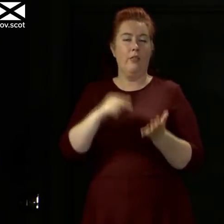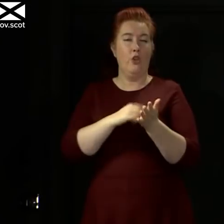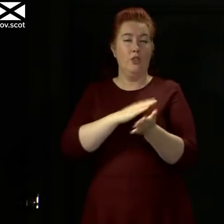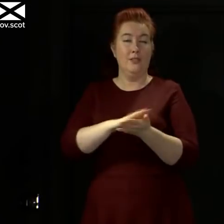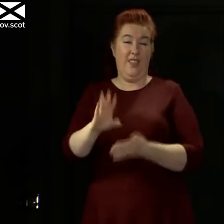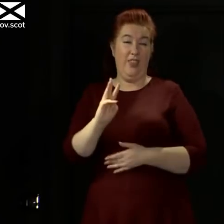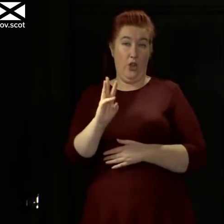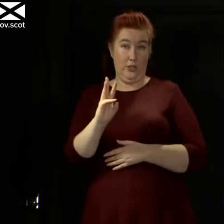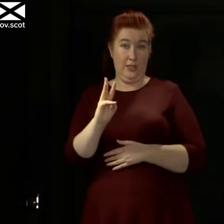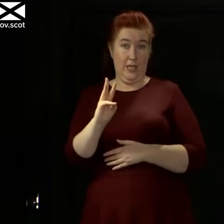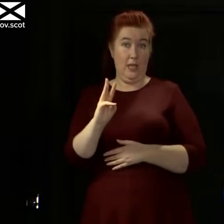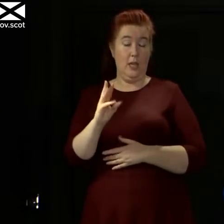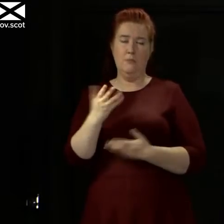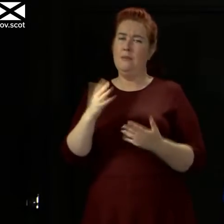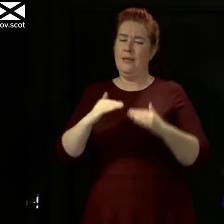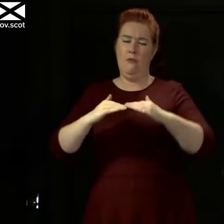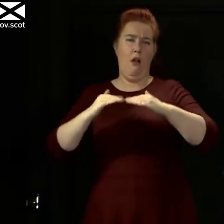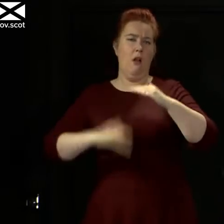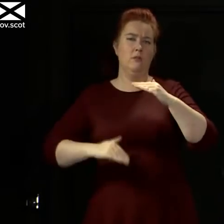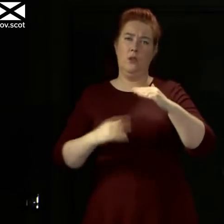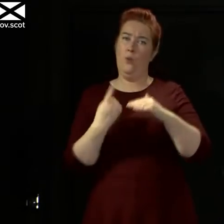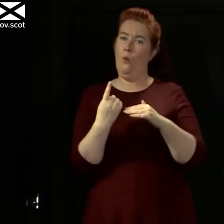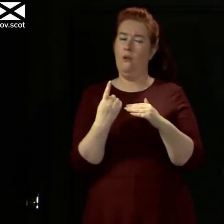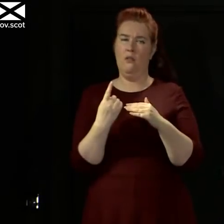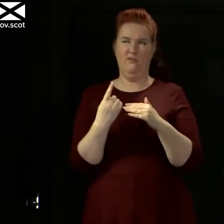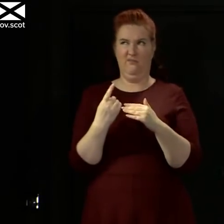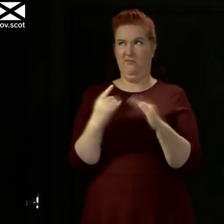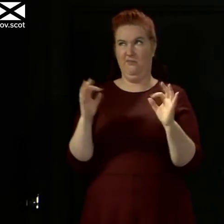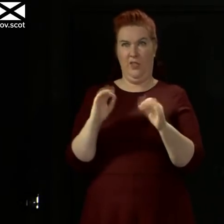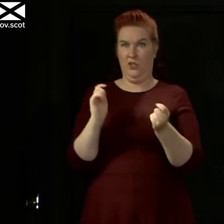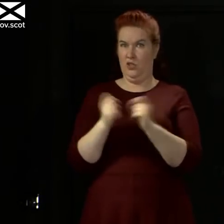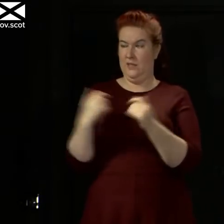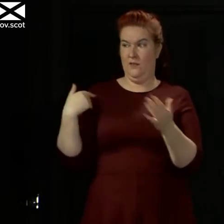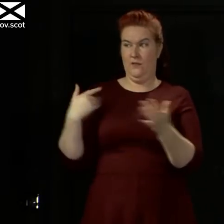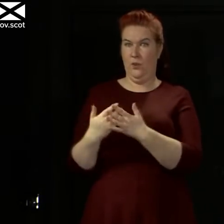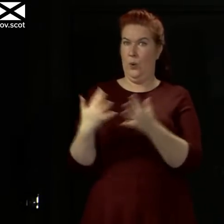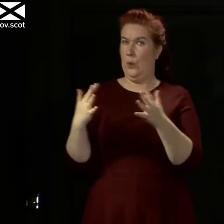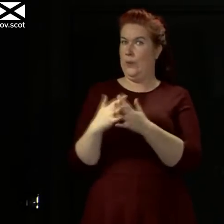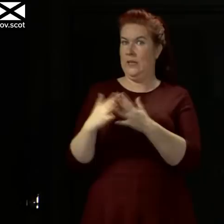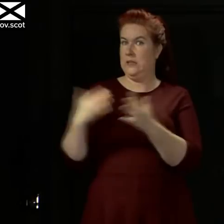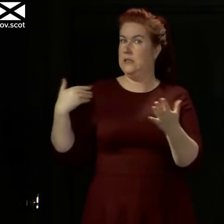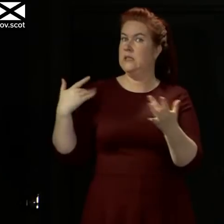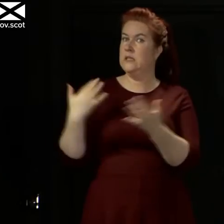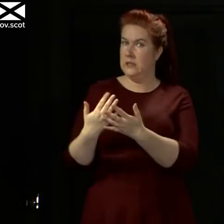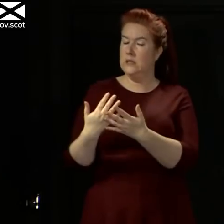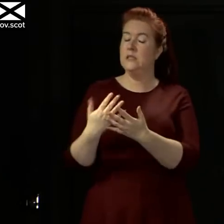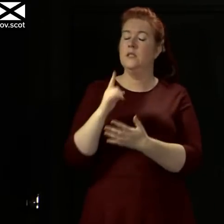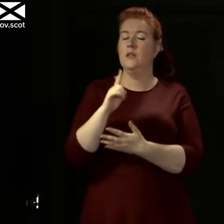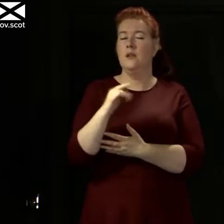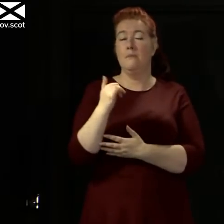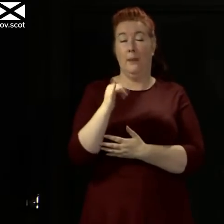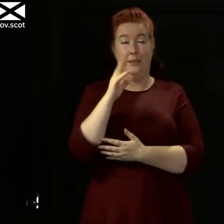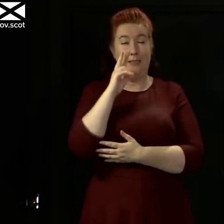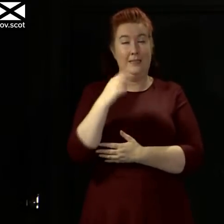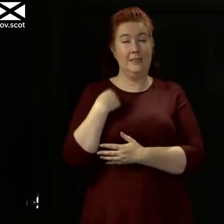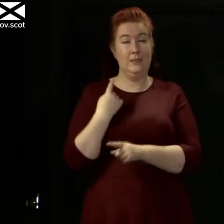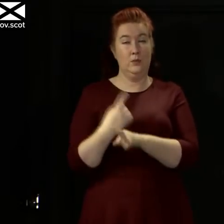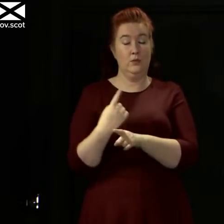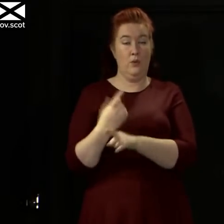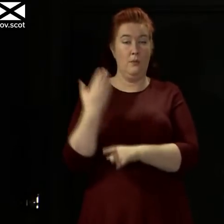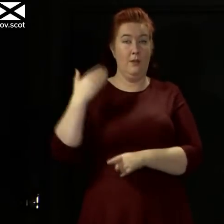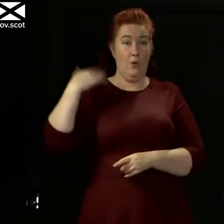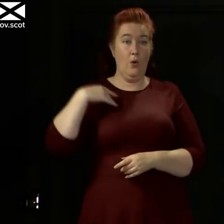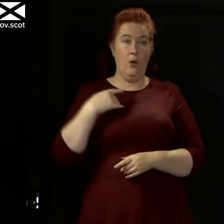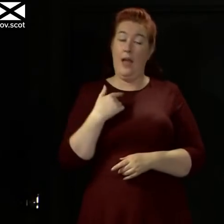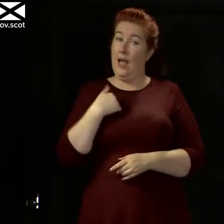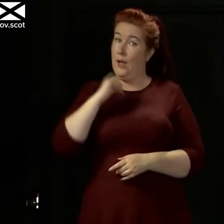It has been below one without really much change now for the past number of weeks. But what you might have heard me say before, and you are certainly going to